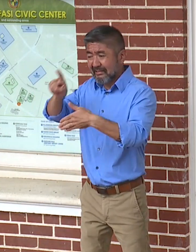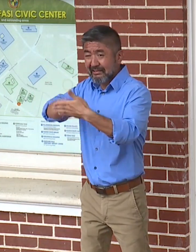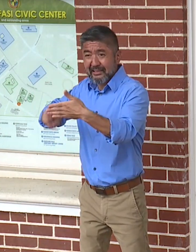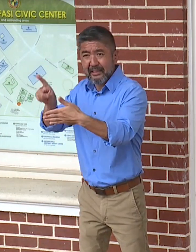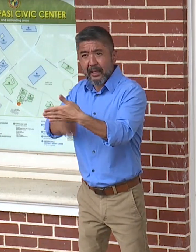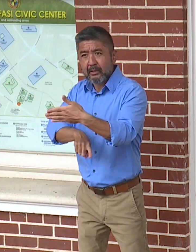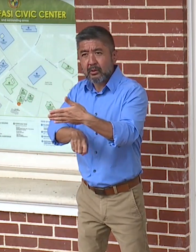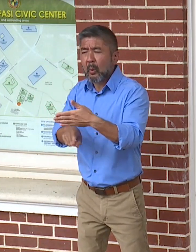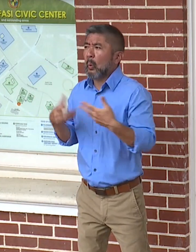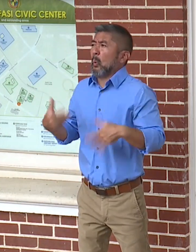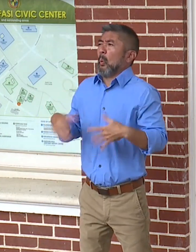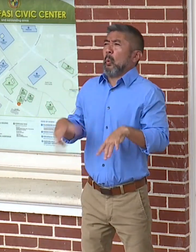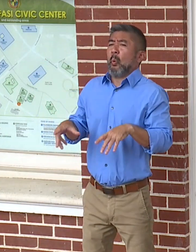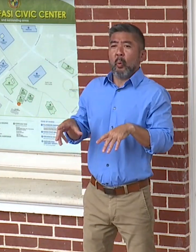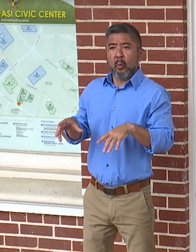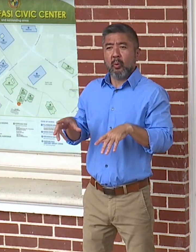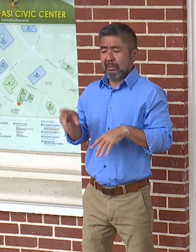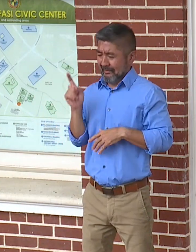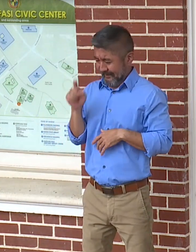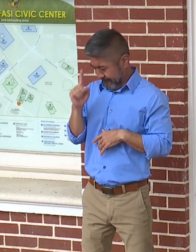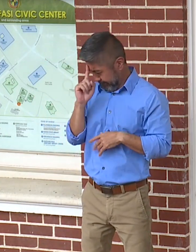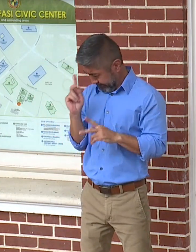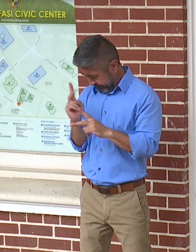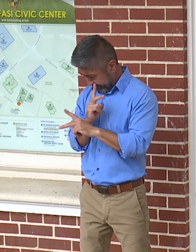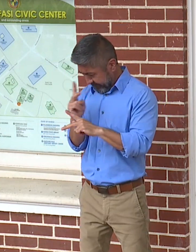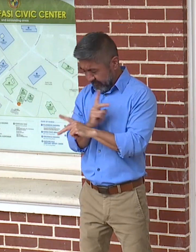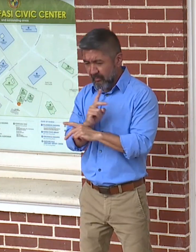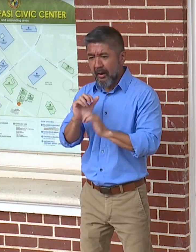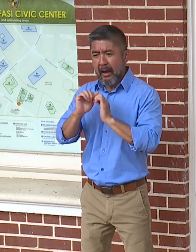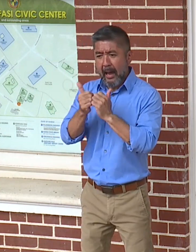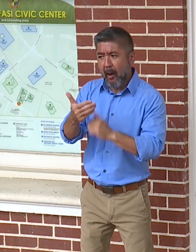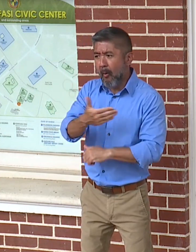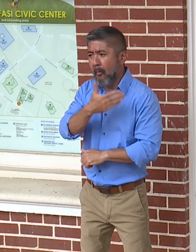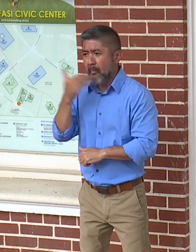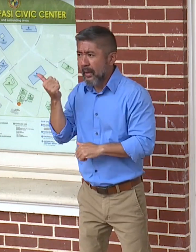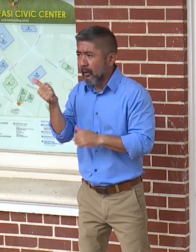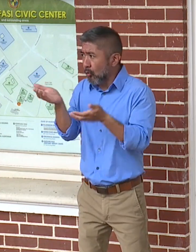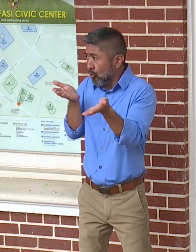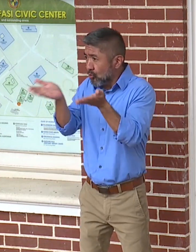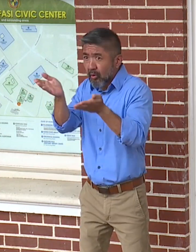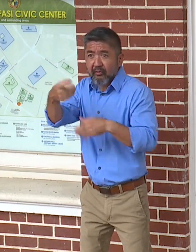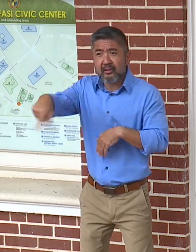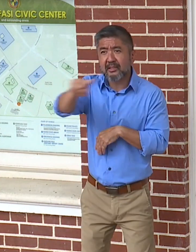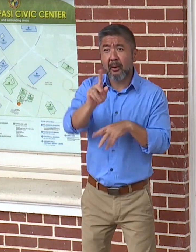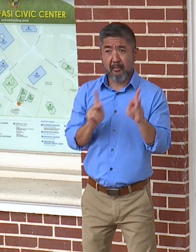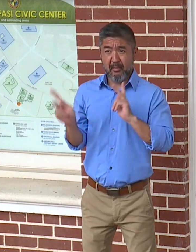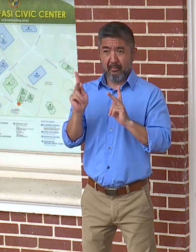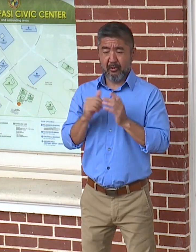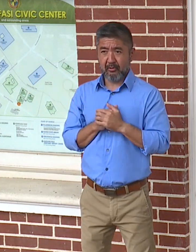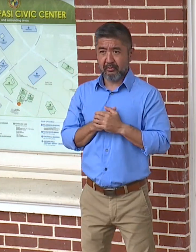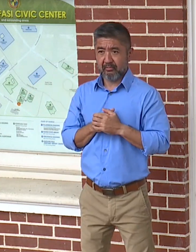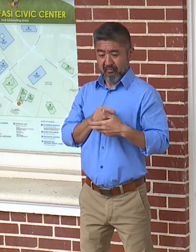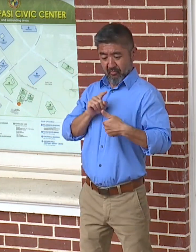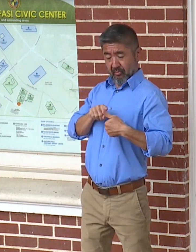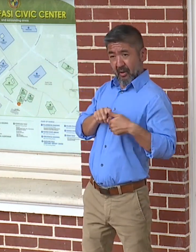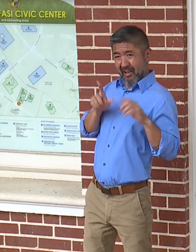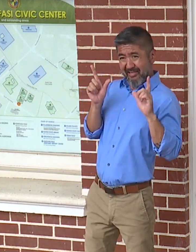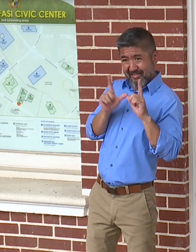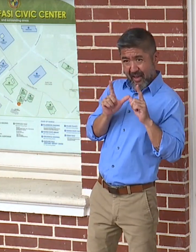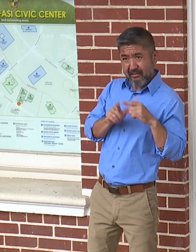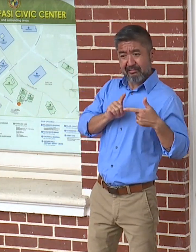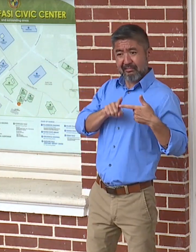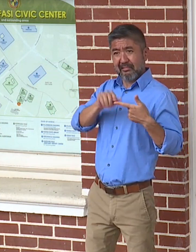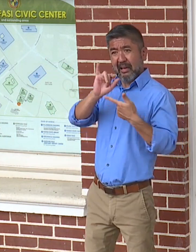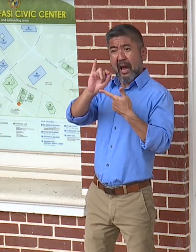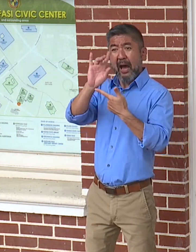obvious to us that we needed to look for better ways to serve the public. So as licenses and IDs are state